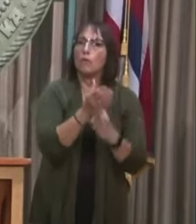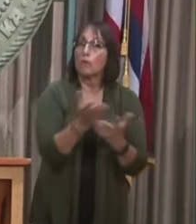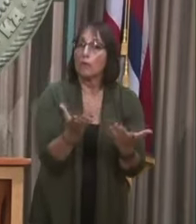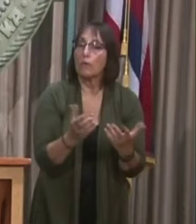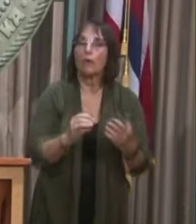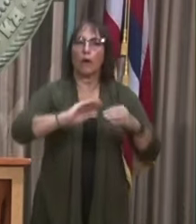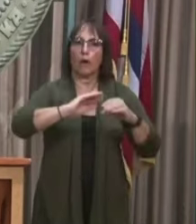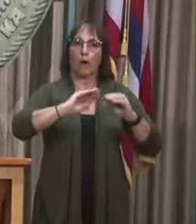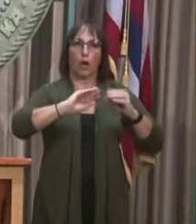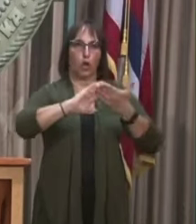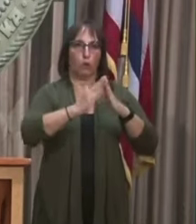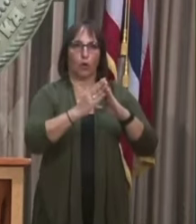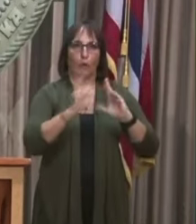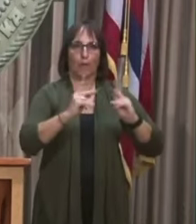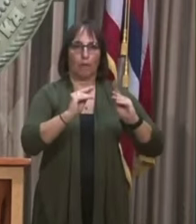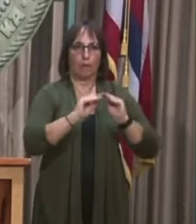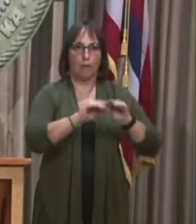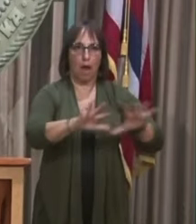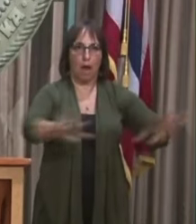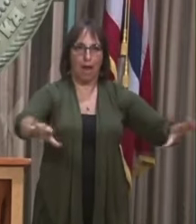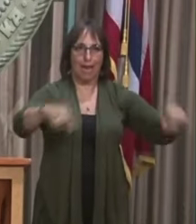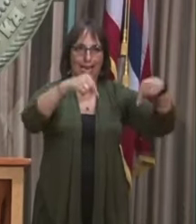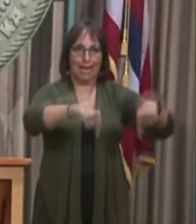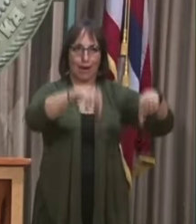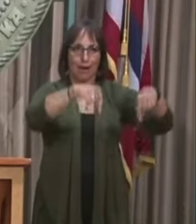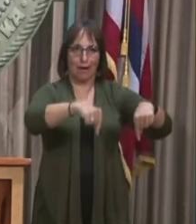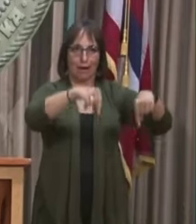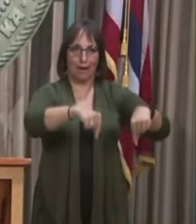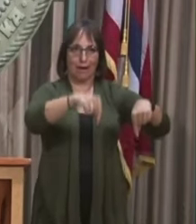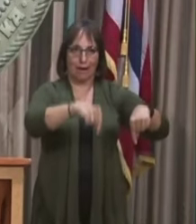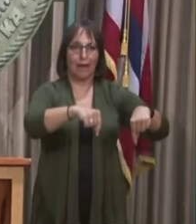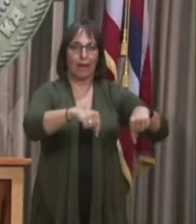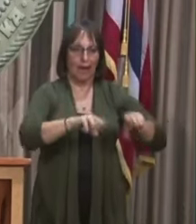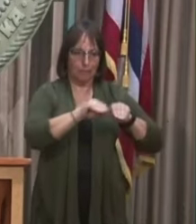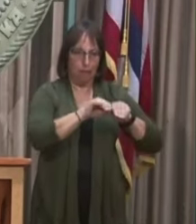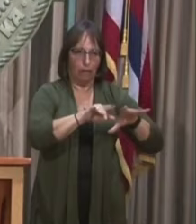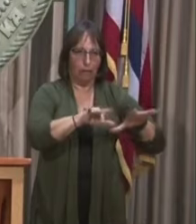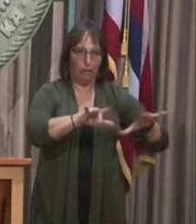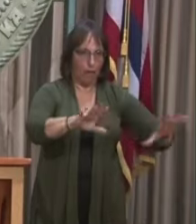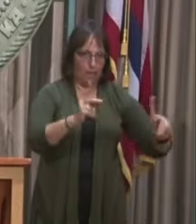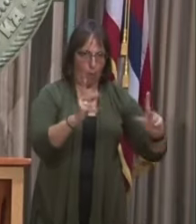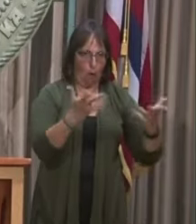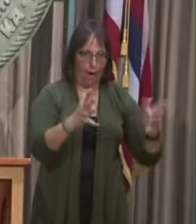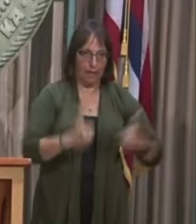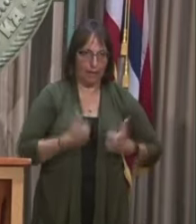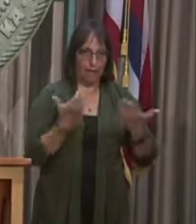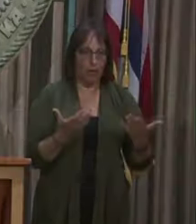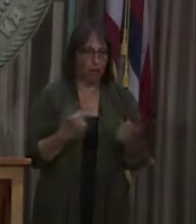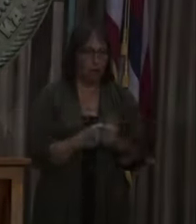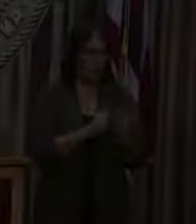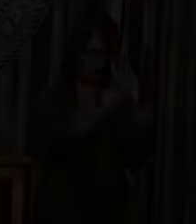The virus, the Delta variant, is here in the island, and it is infecting residents from person to person.